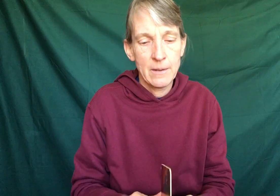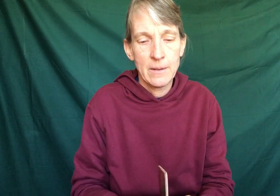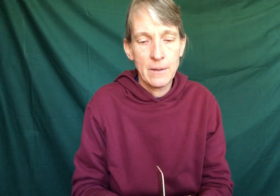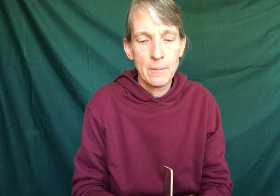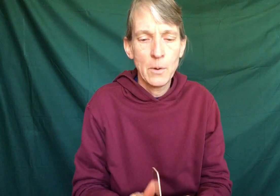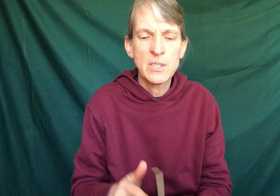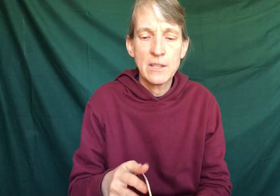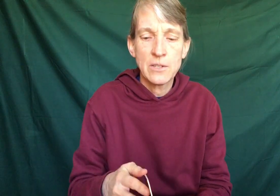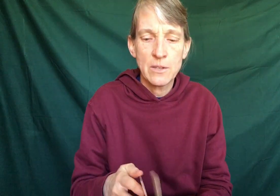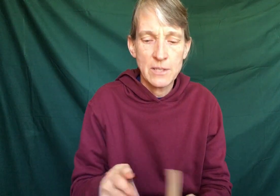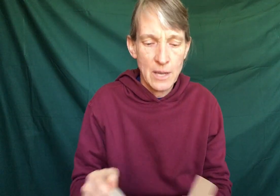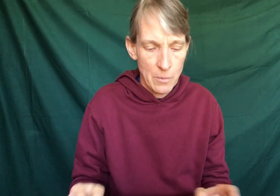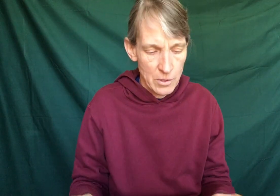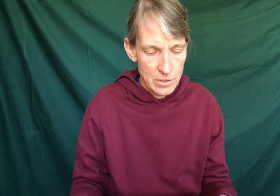And mostly these are the same words.